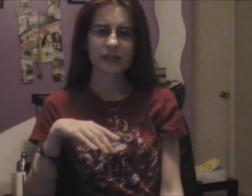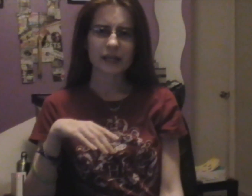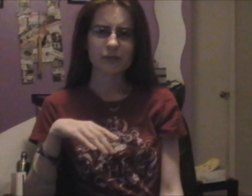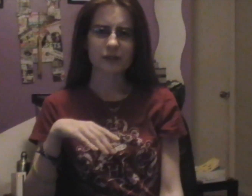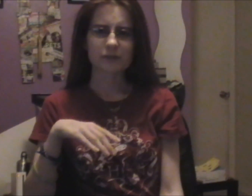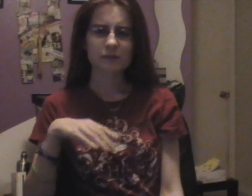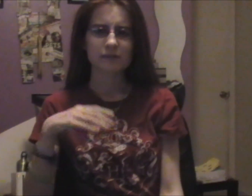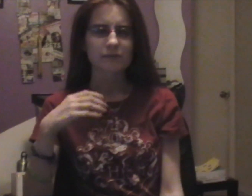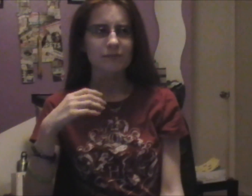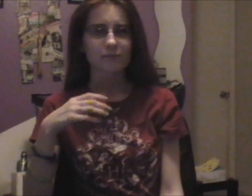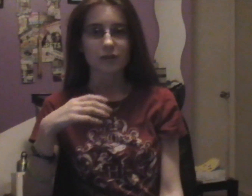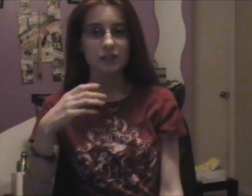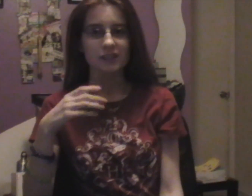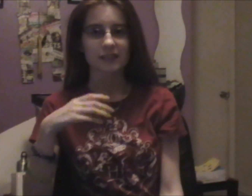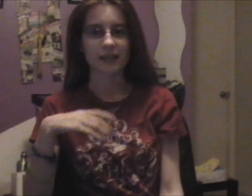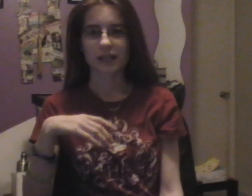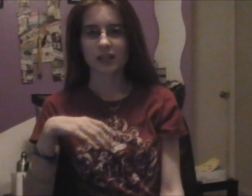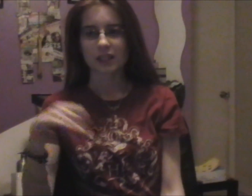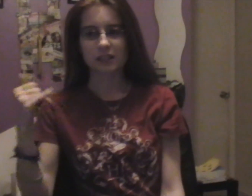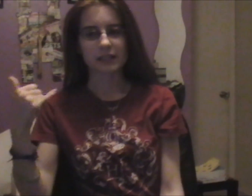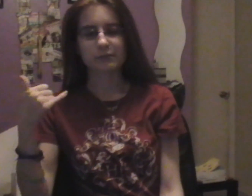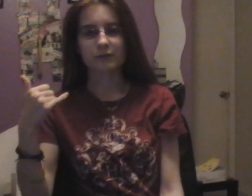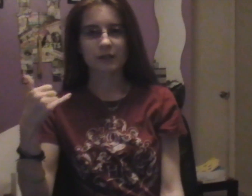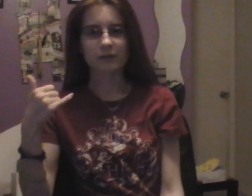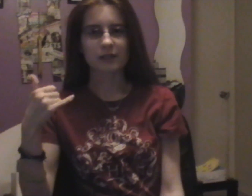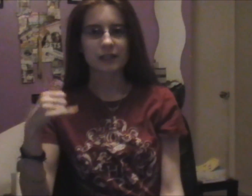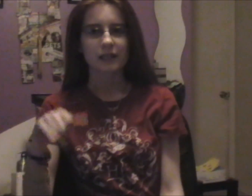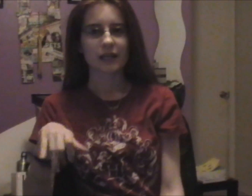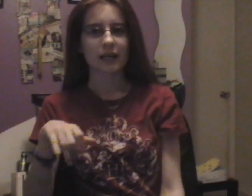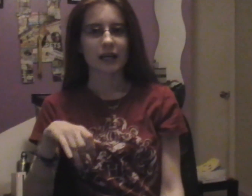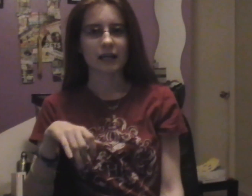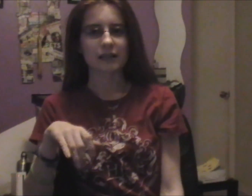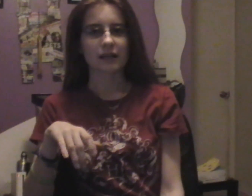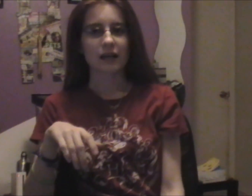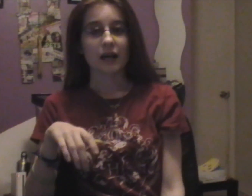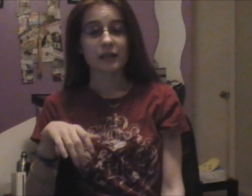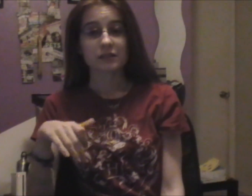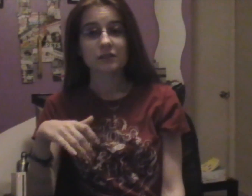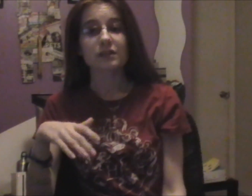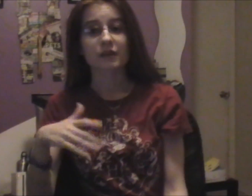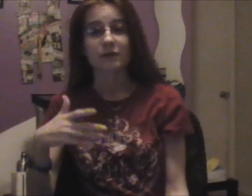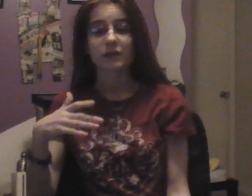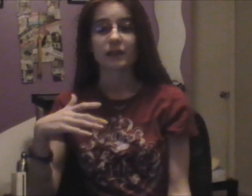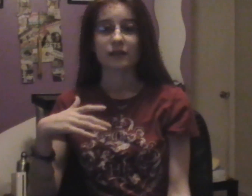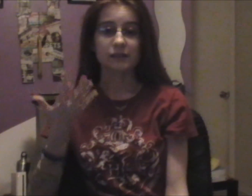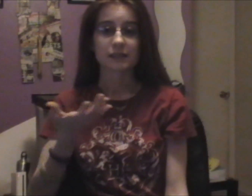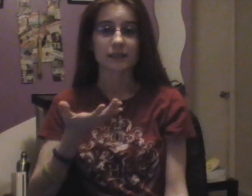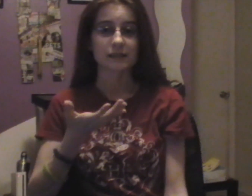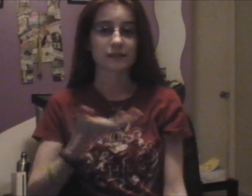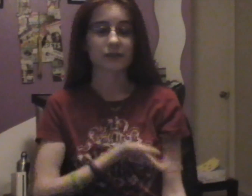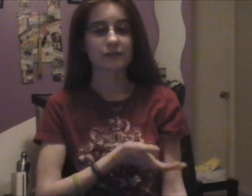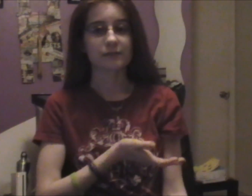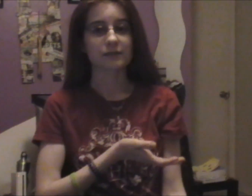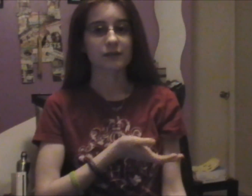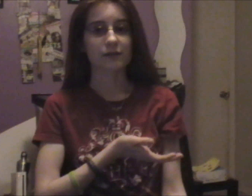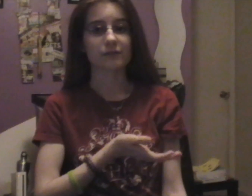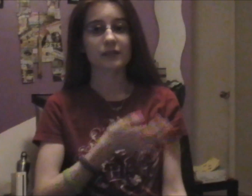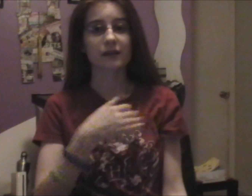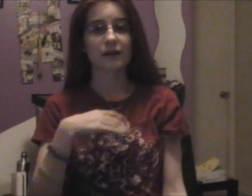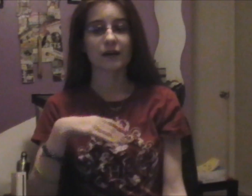me a camera. Just like, she asked me what I wanted. And I told her I wanted tickets to go to, go to VidCon.